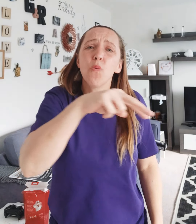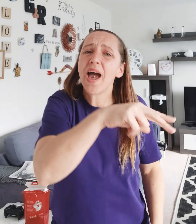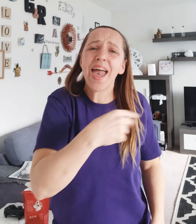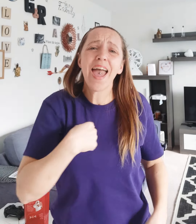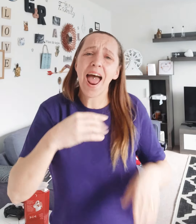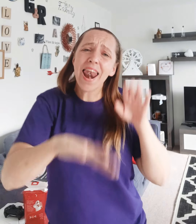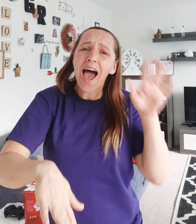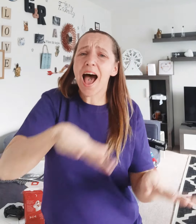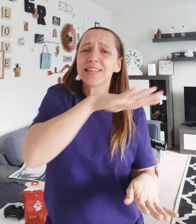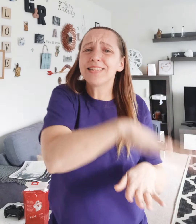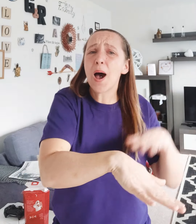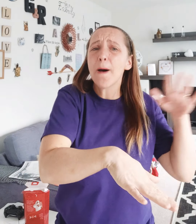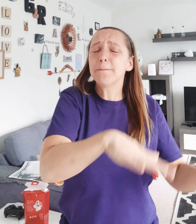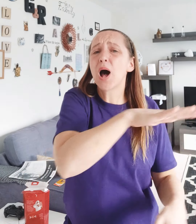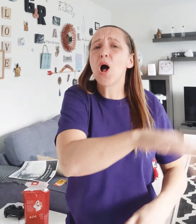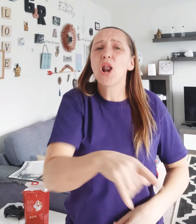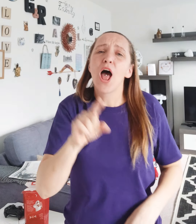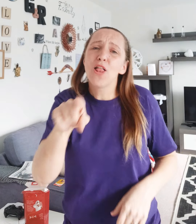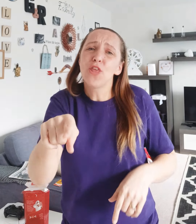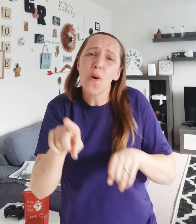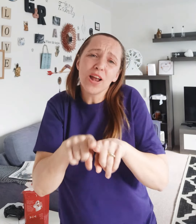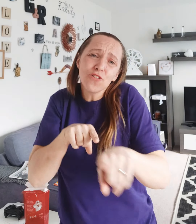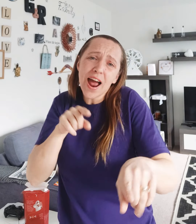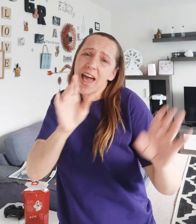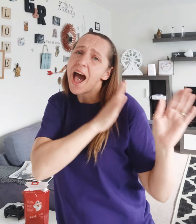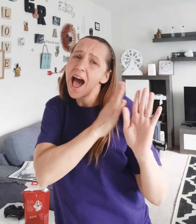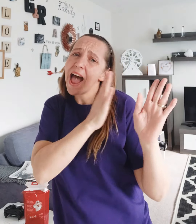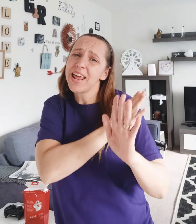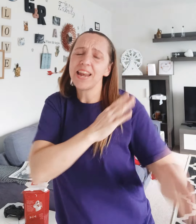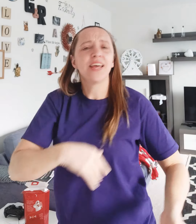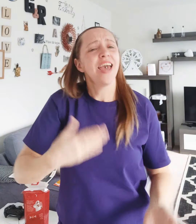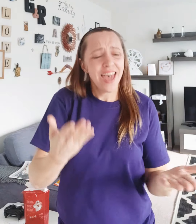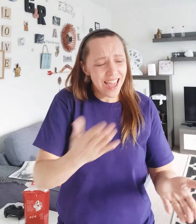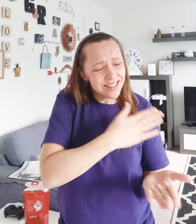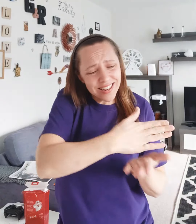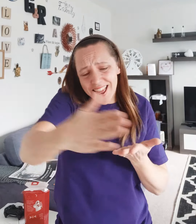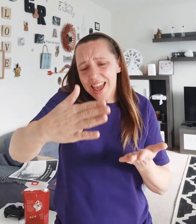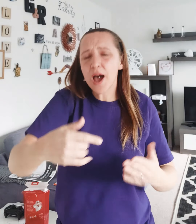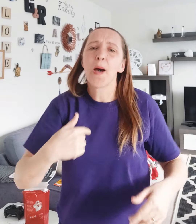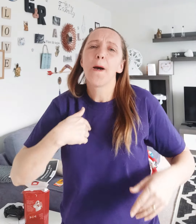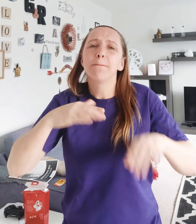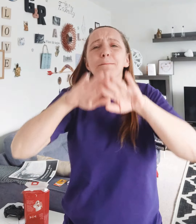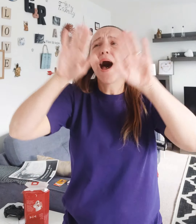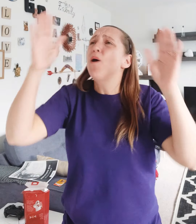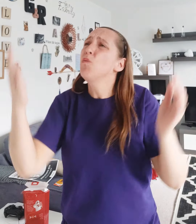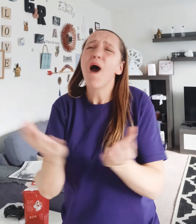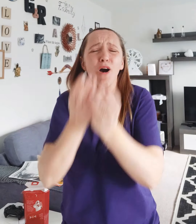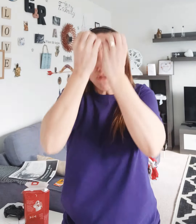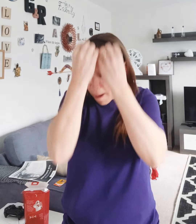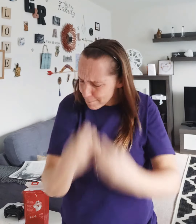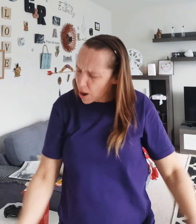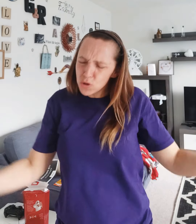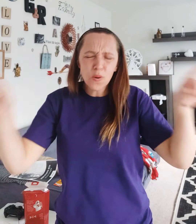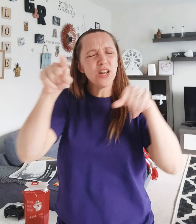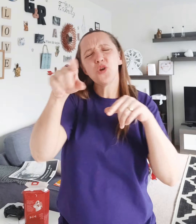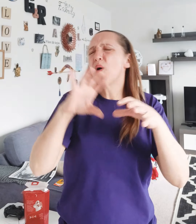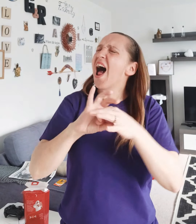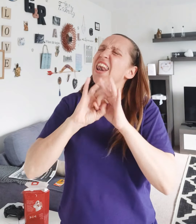away I'm not stopping, I'm trying to hide it It's clear, I won't go for sure You are